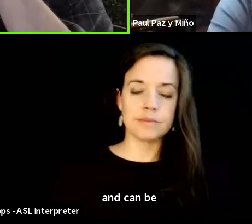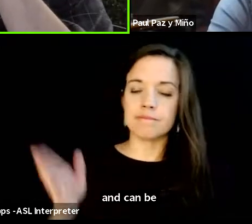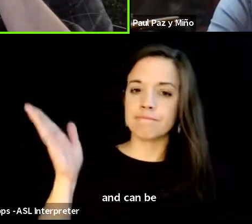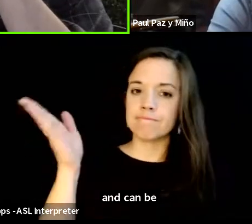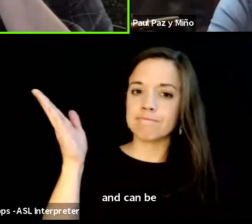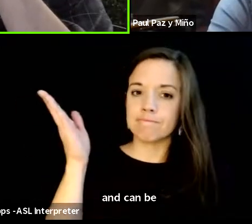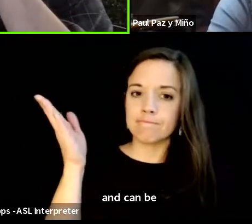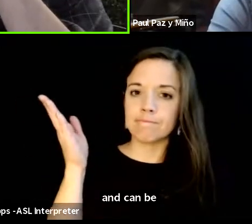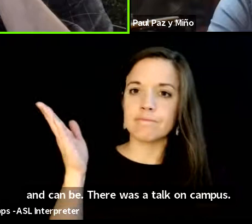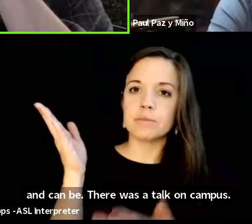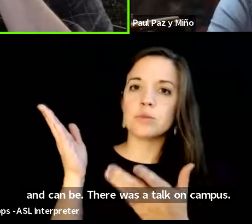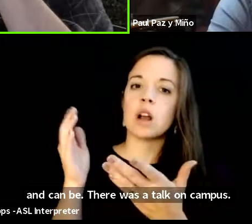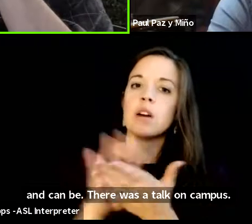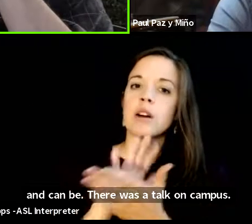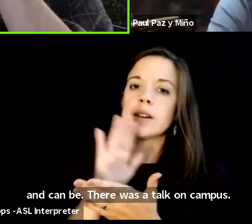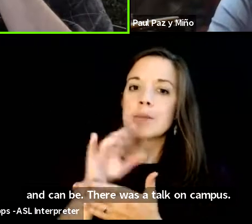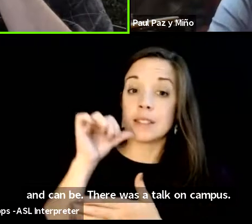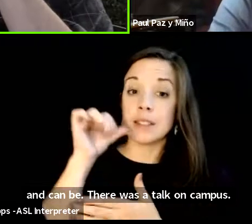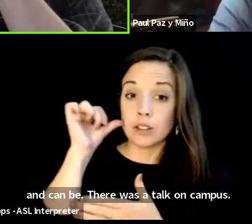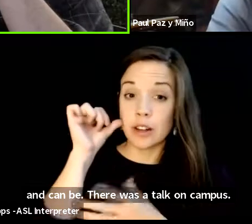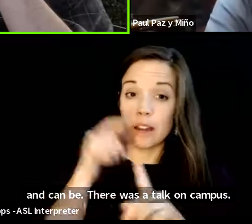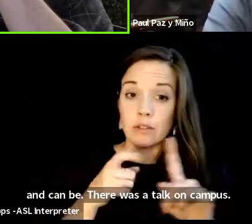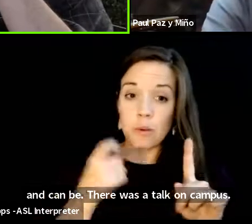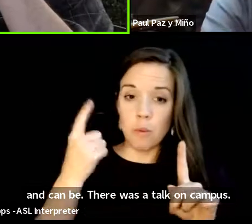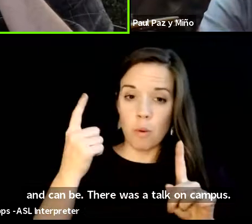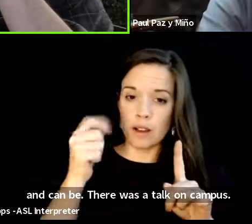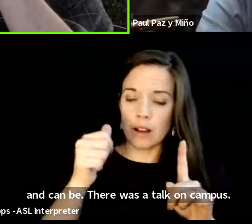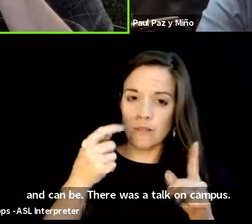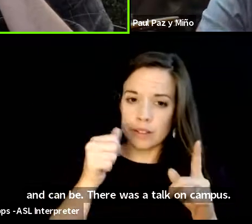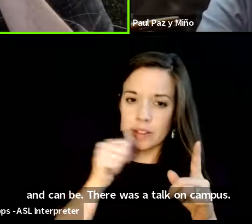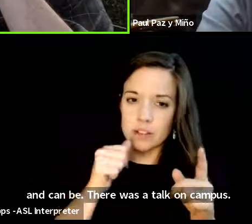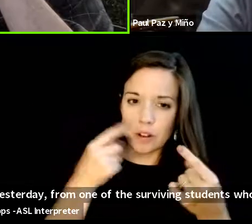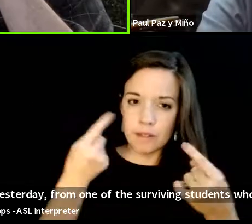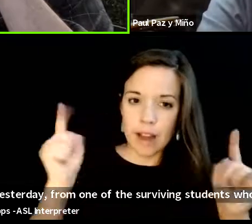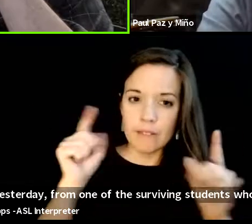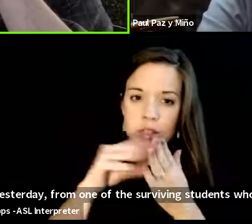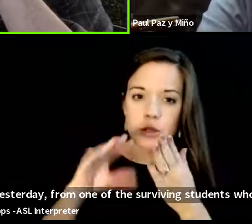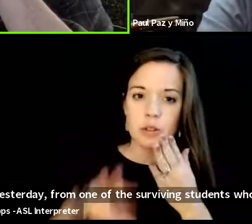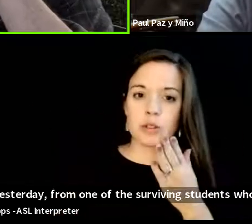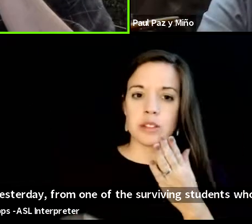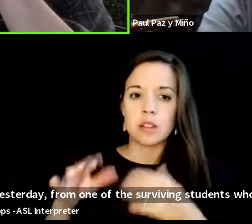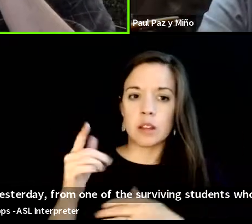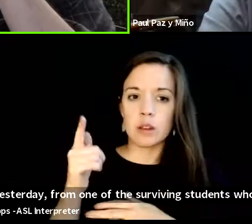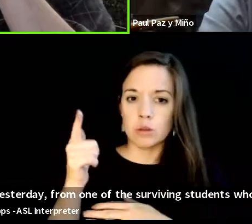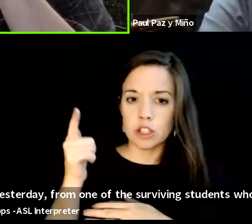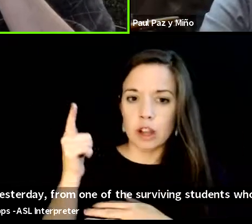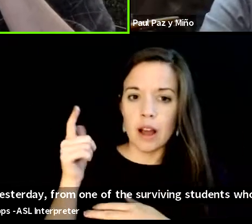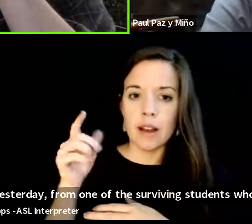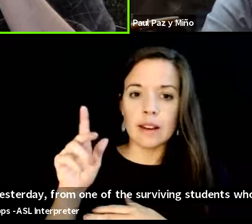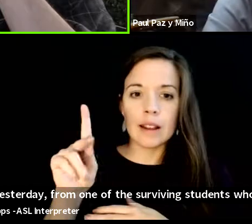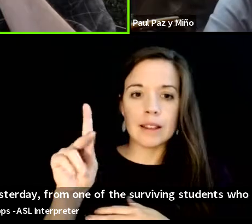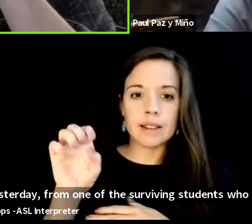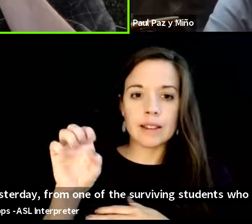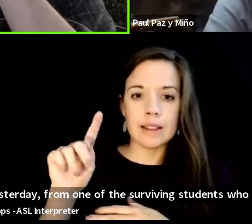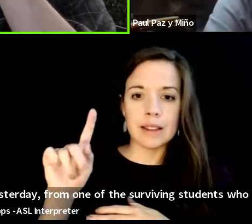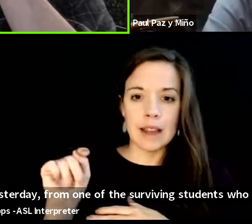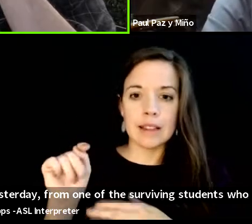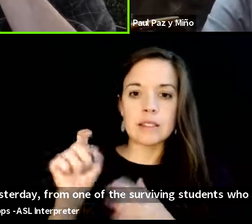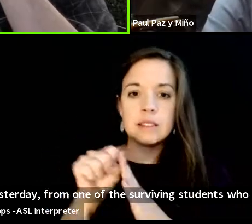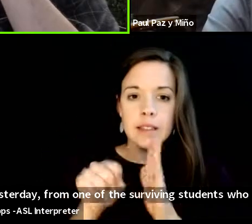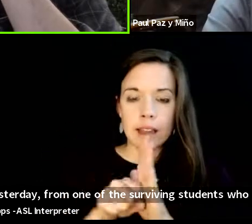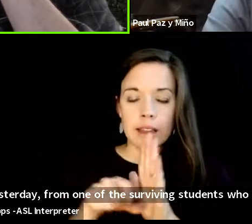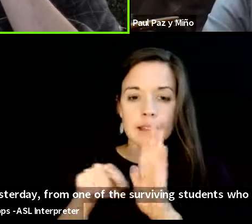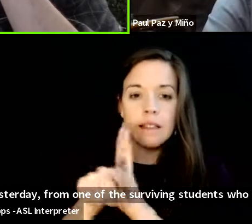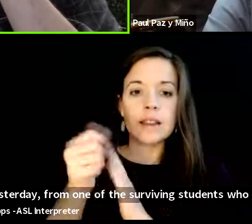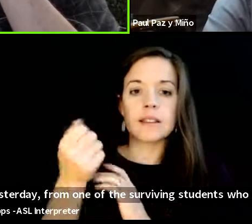uh yesterday uh from one of the surviving uh students who was shot in the kent uh uh kent state uh killing in 1970